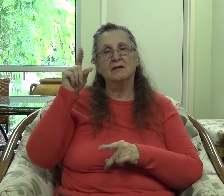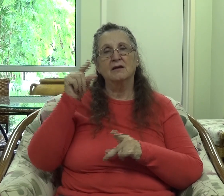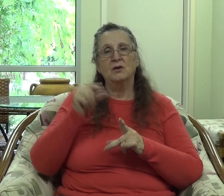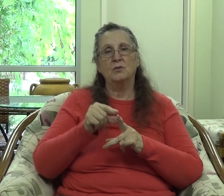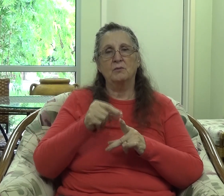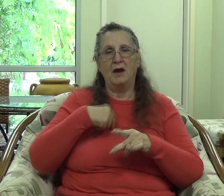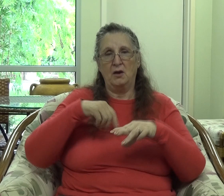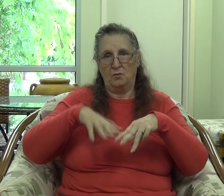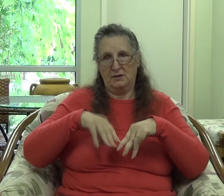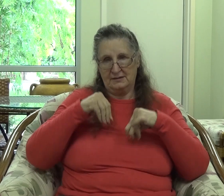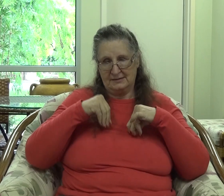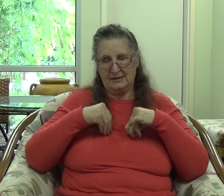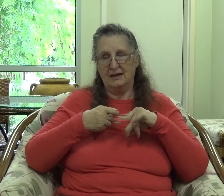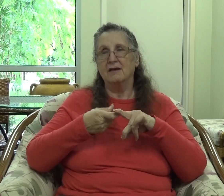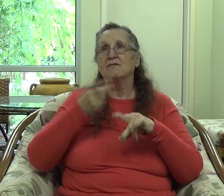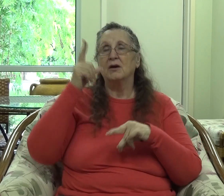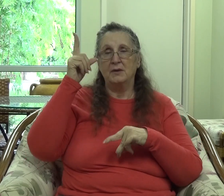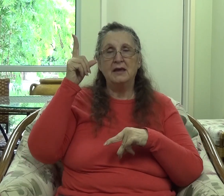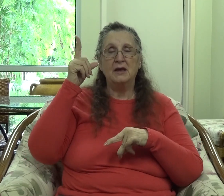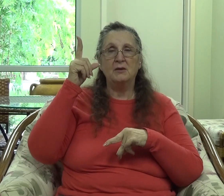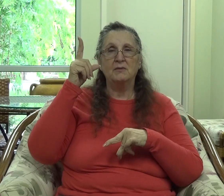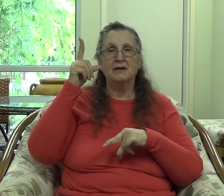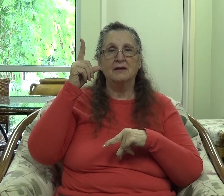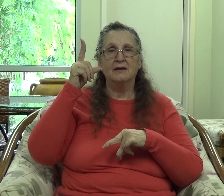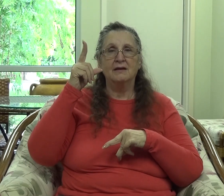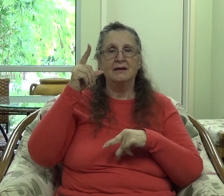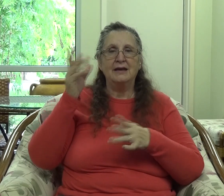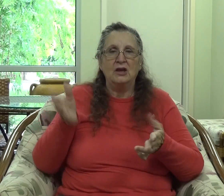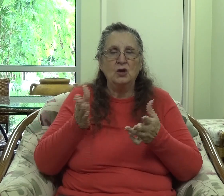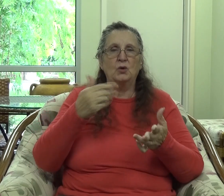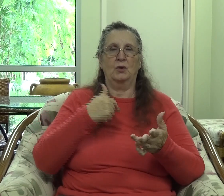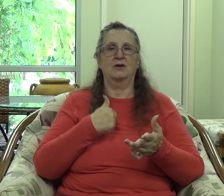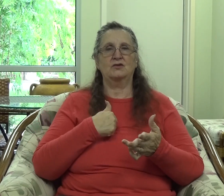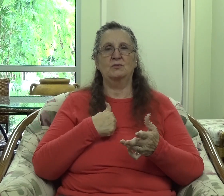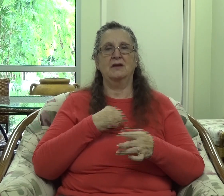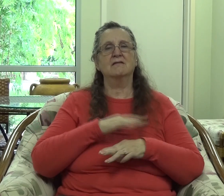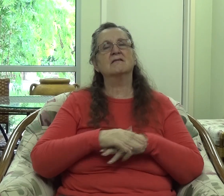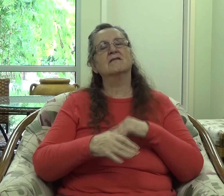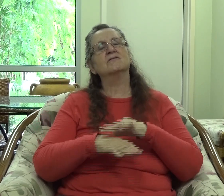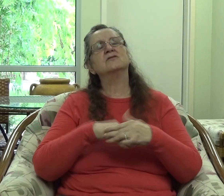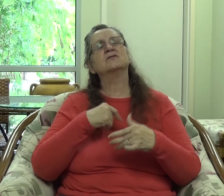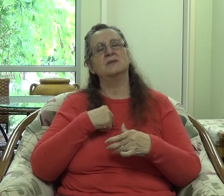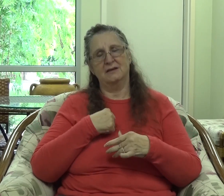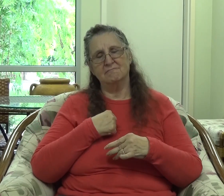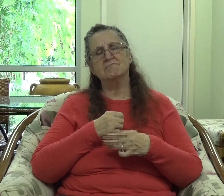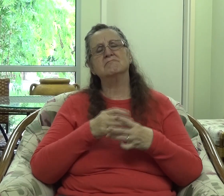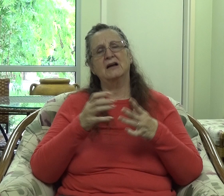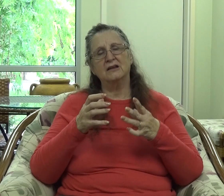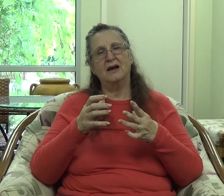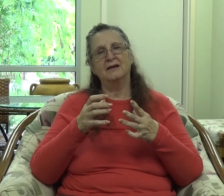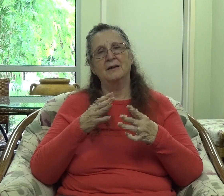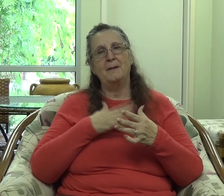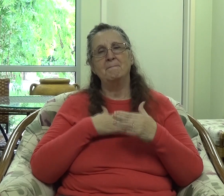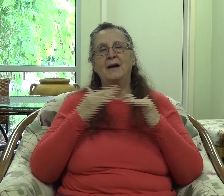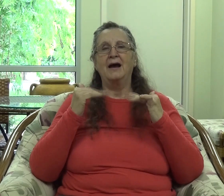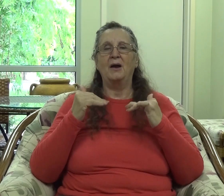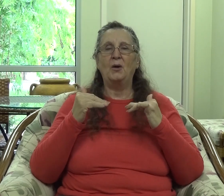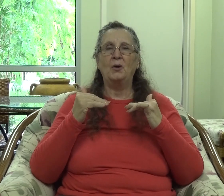received from him has been very encouraging and comforting for me. And it is my hope that if you